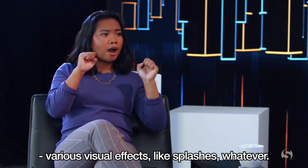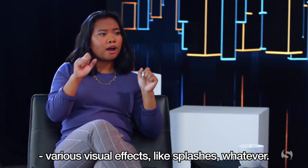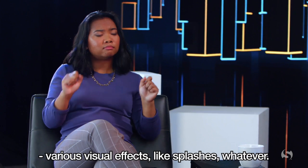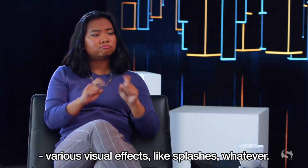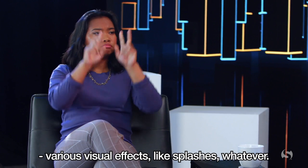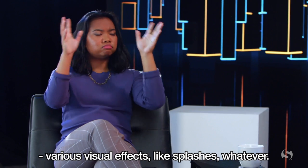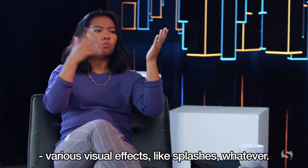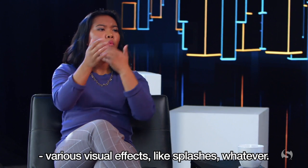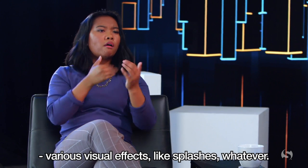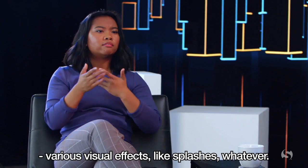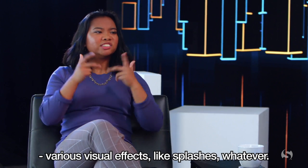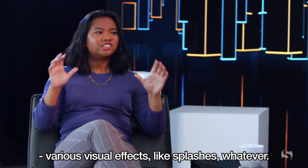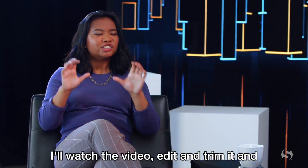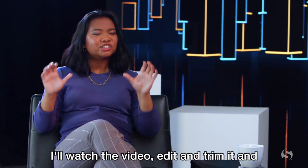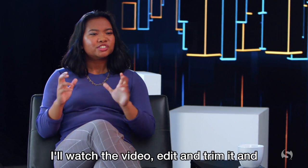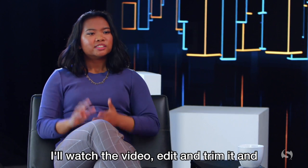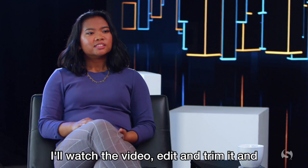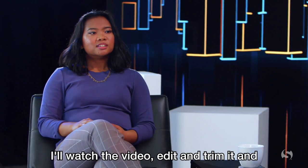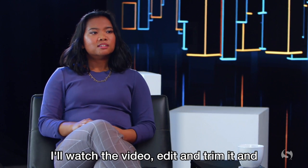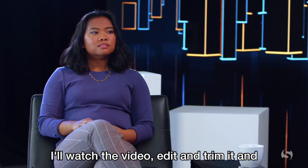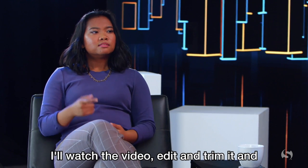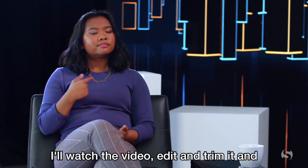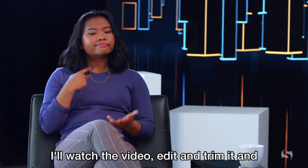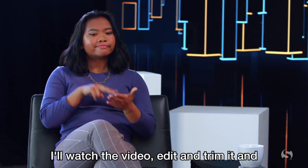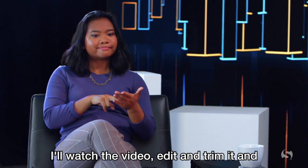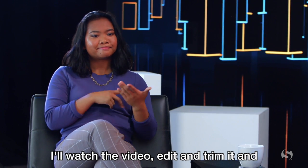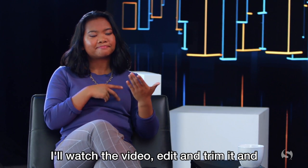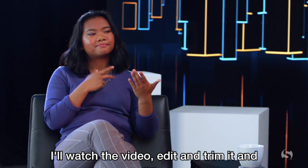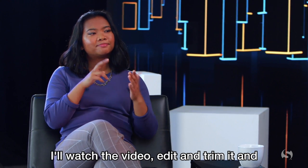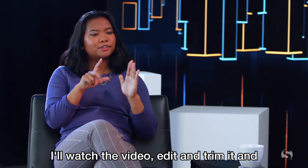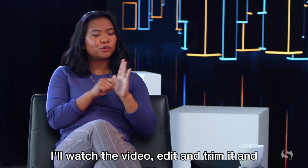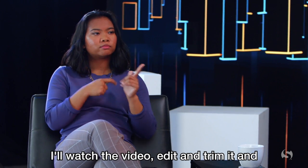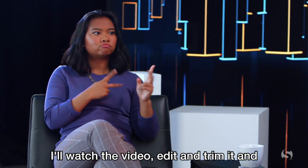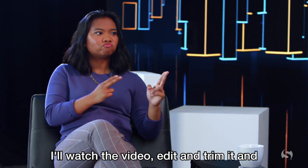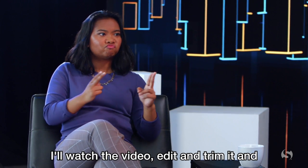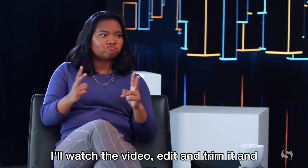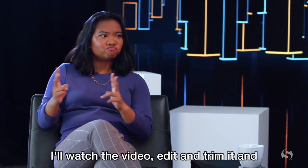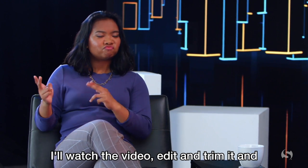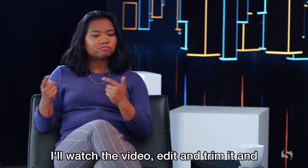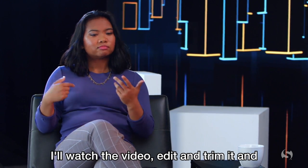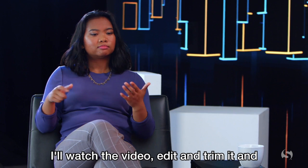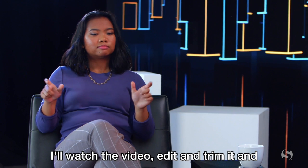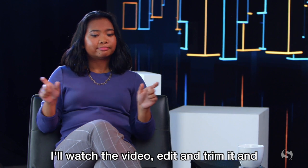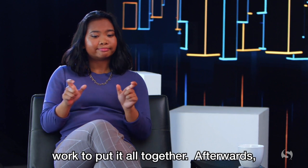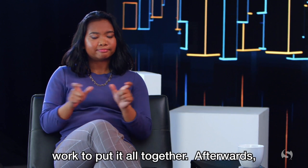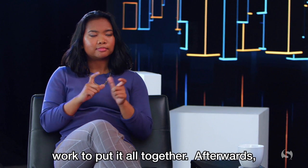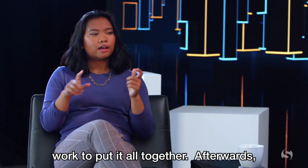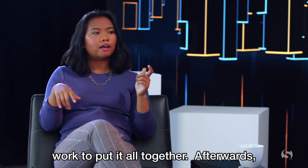Various visual effects, like splashes, whatever. I'll watch the video, edit, and trim it, and